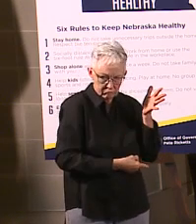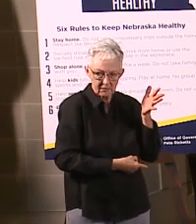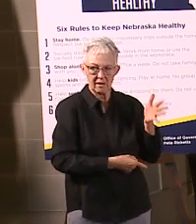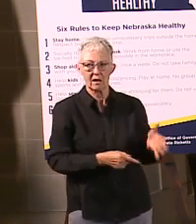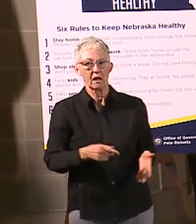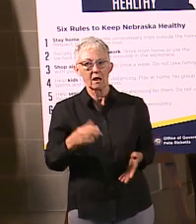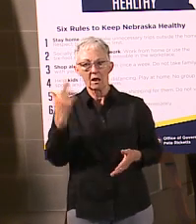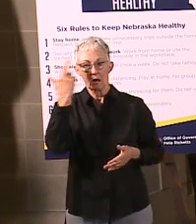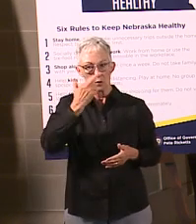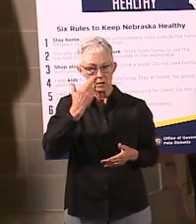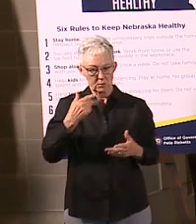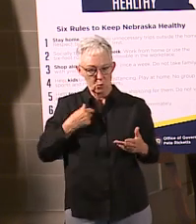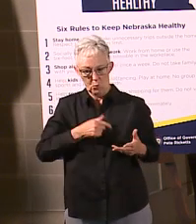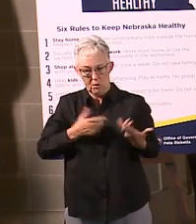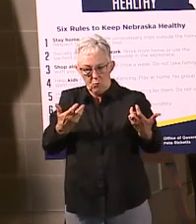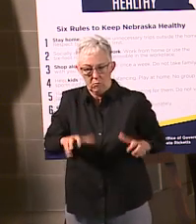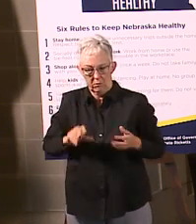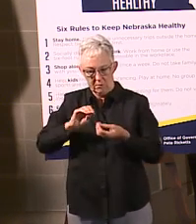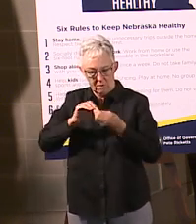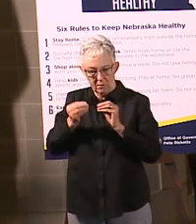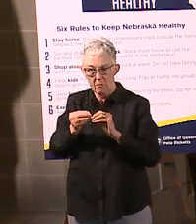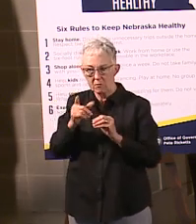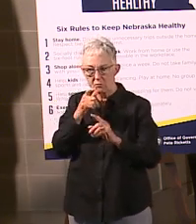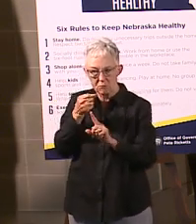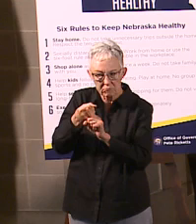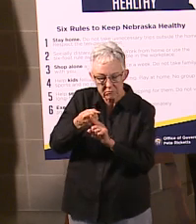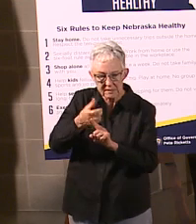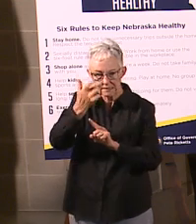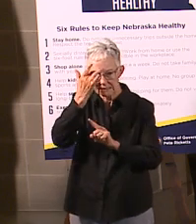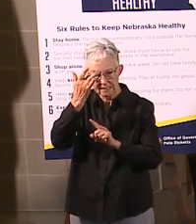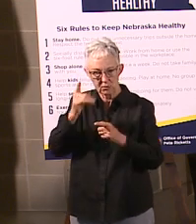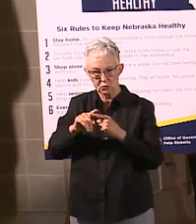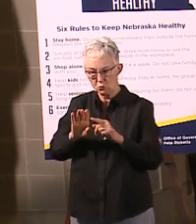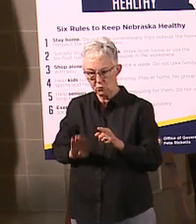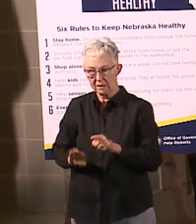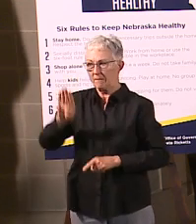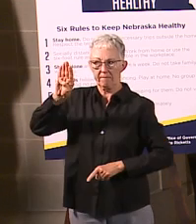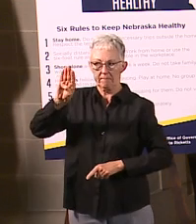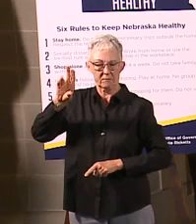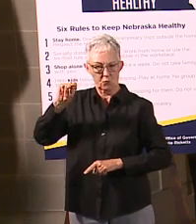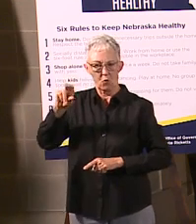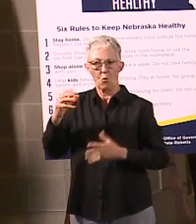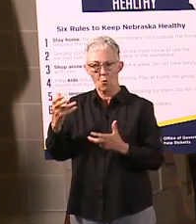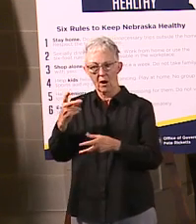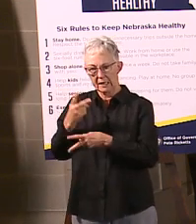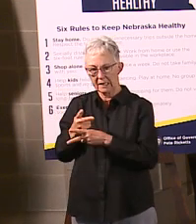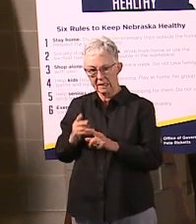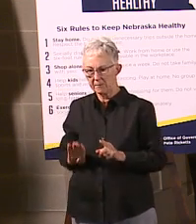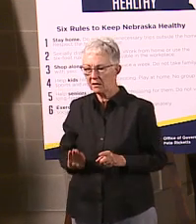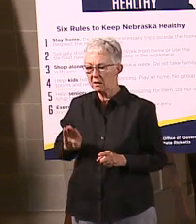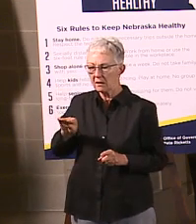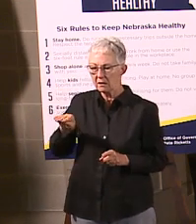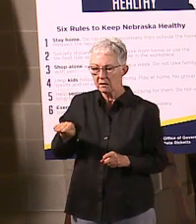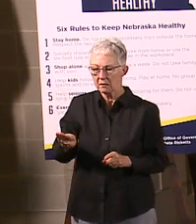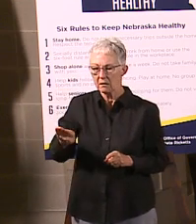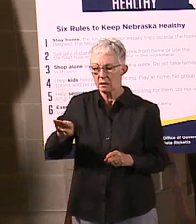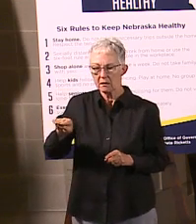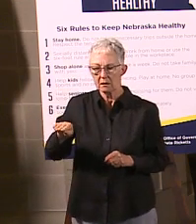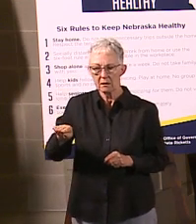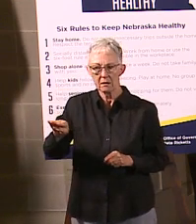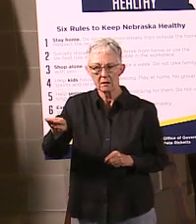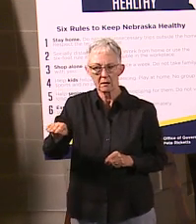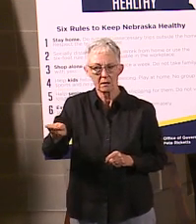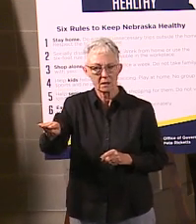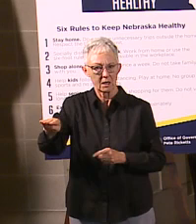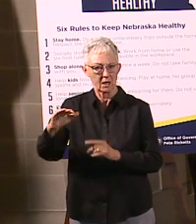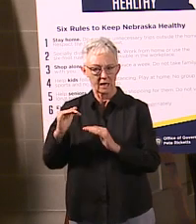by flatten it means that you don't have the big peak of all the people going to the hospital at once. That you flatten it down. And that you preserve the healthcare system. And